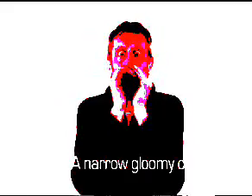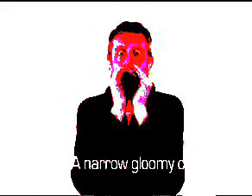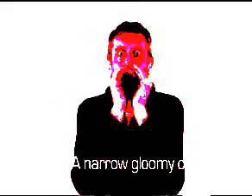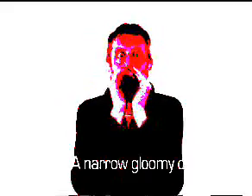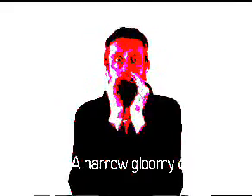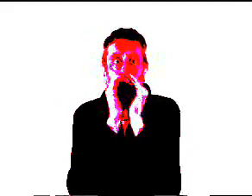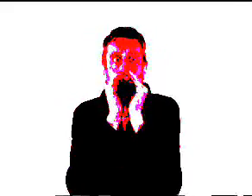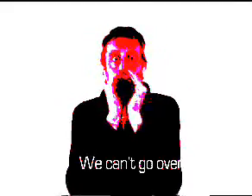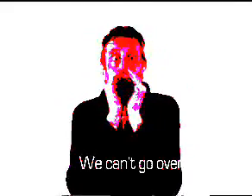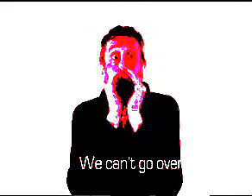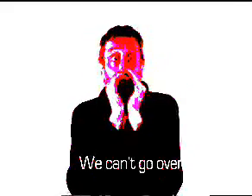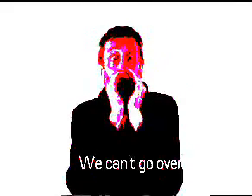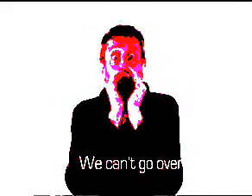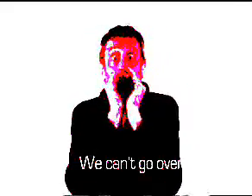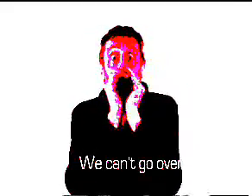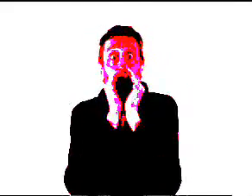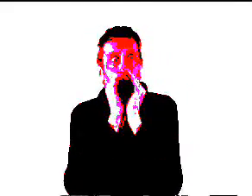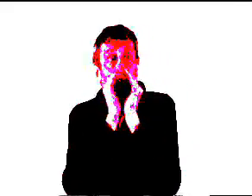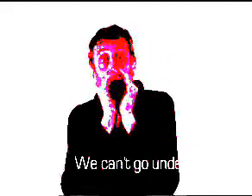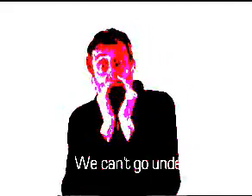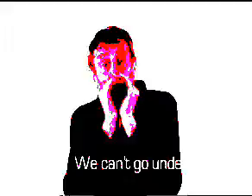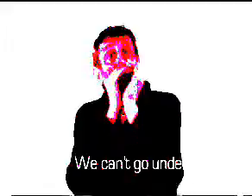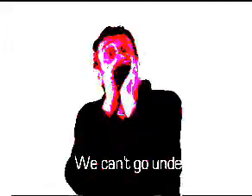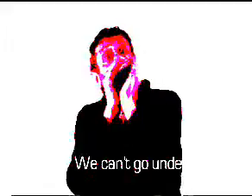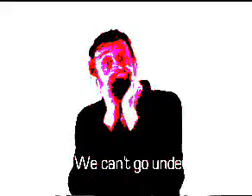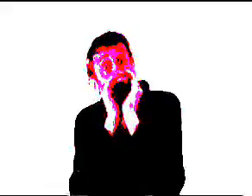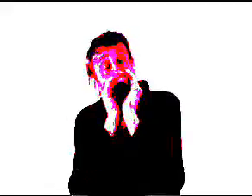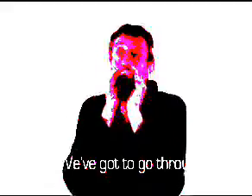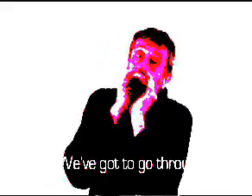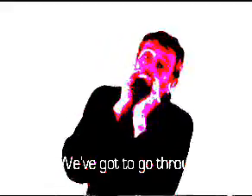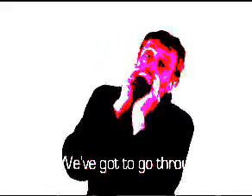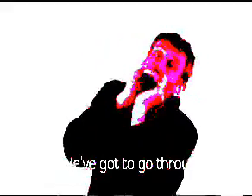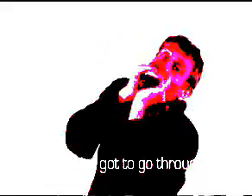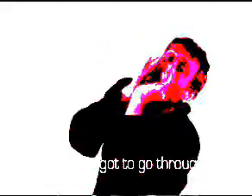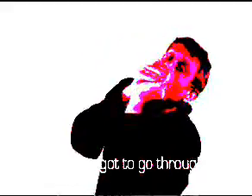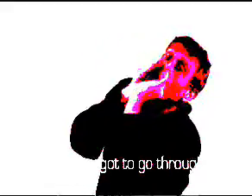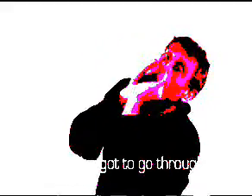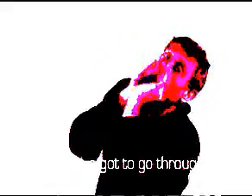cave. We can't go over it. We can't go under it. We've got to go through it.